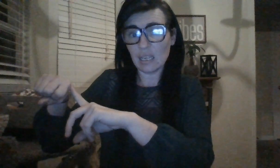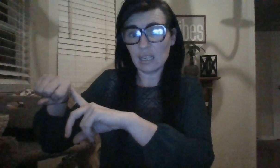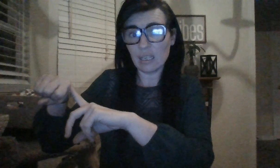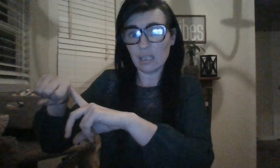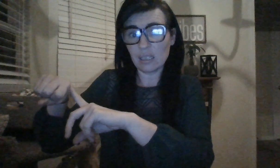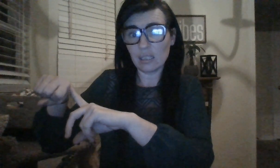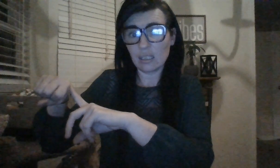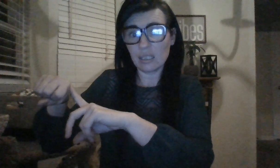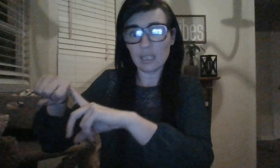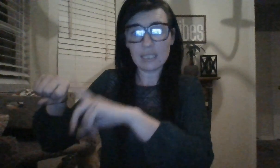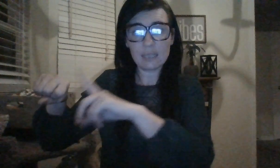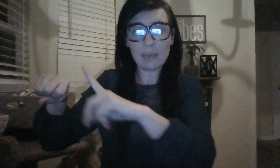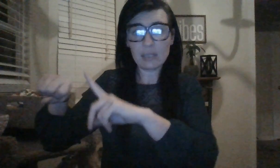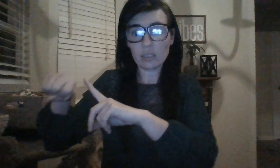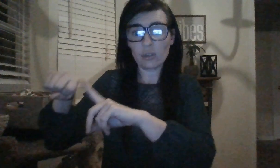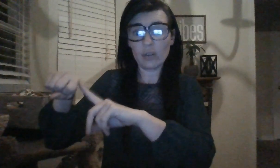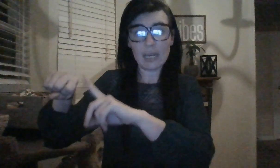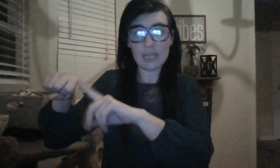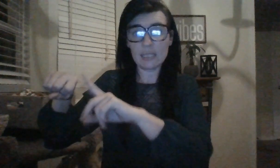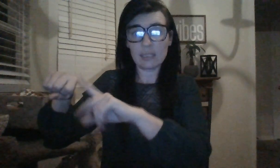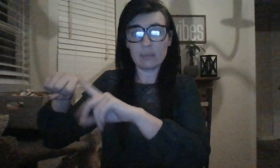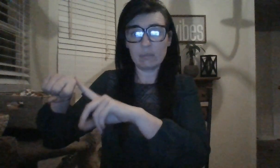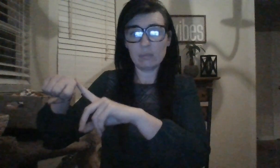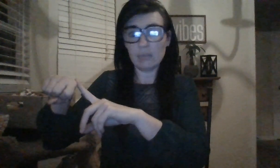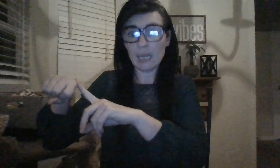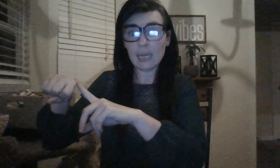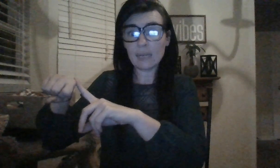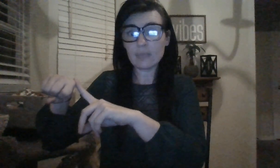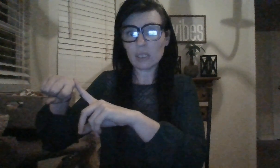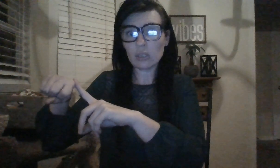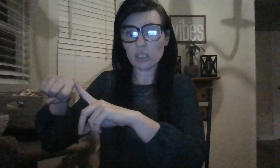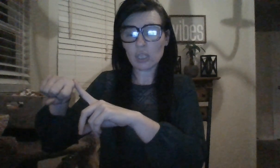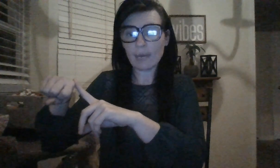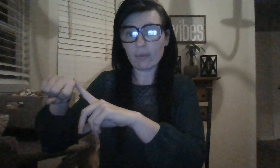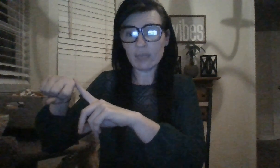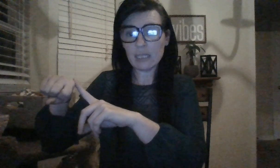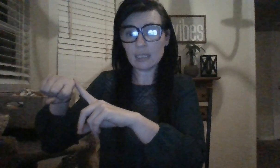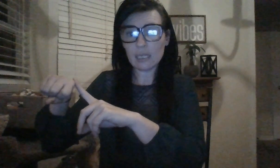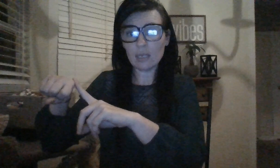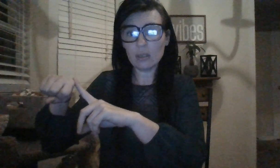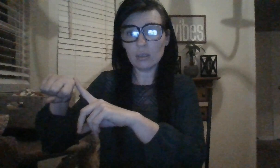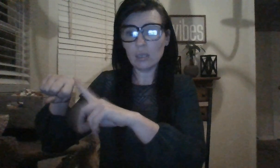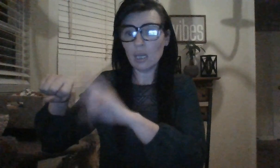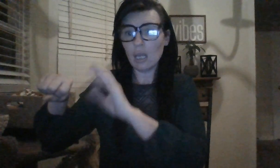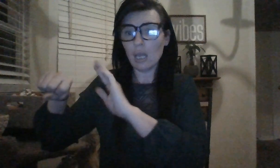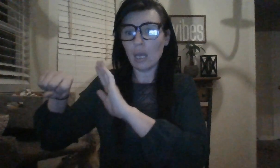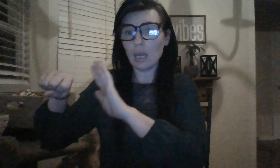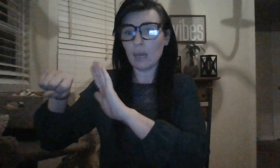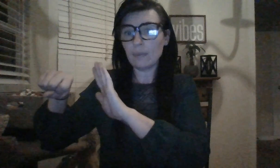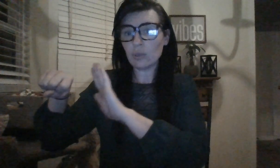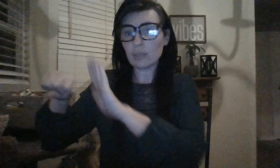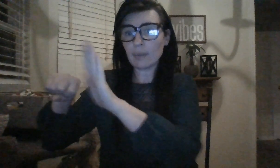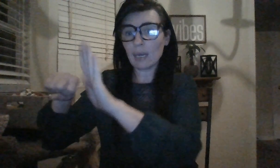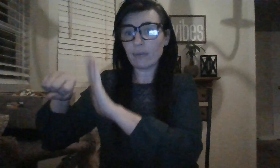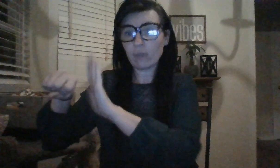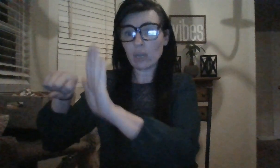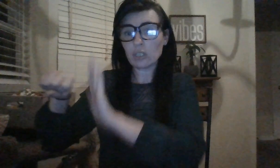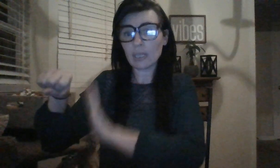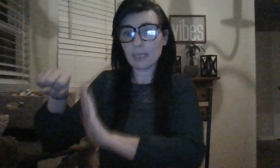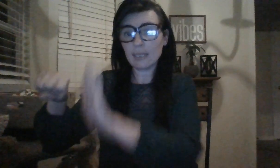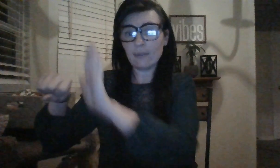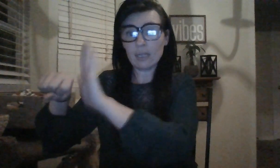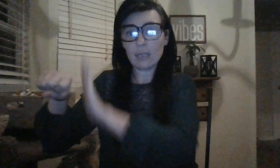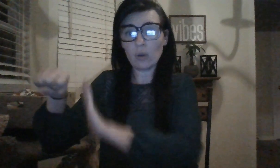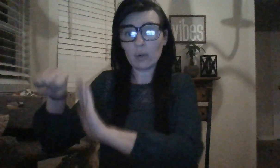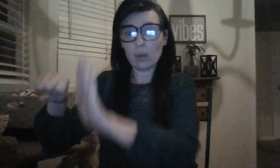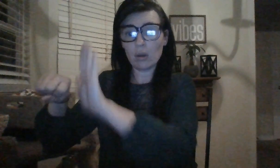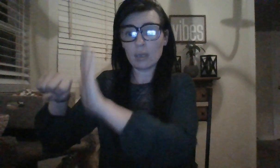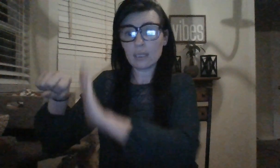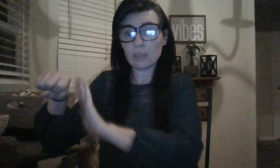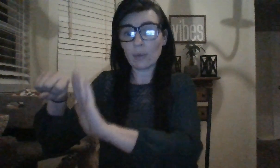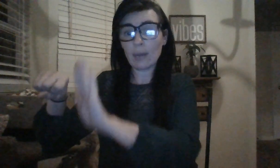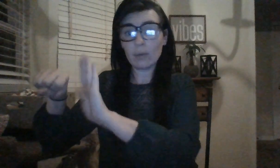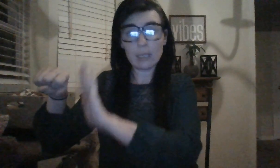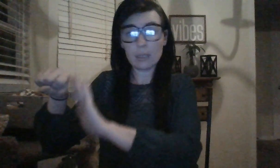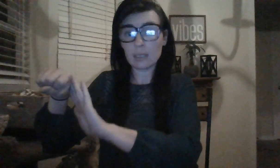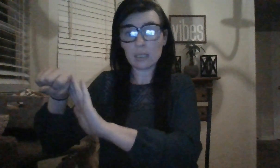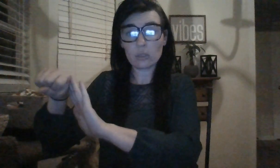And it's about to create some negative series of shame events here. There's some kind of fraudulent activity going on surrounding the